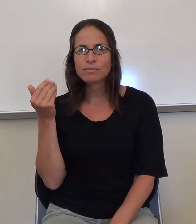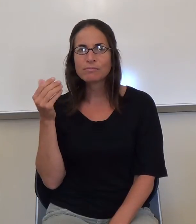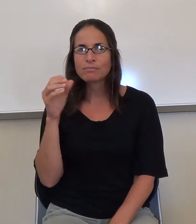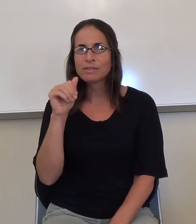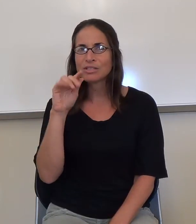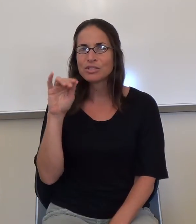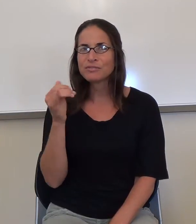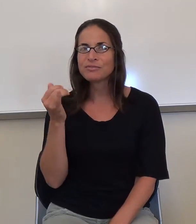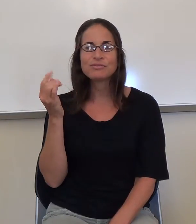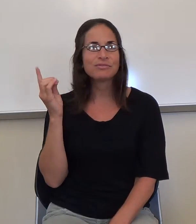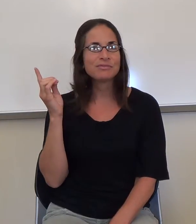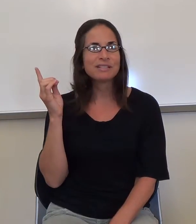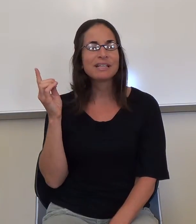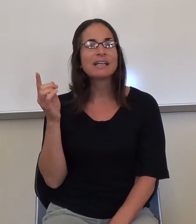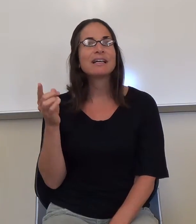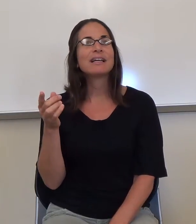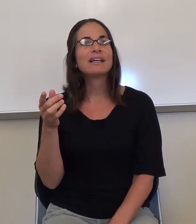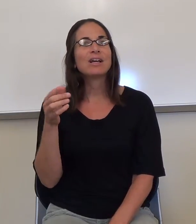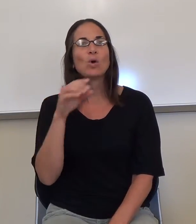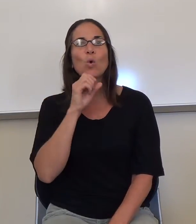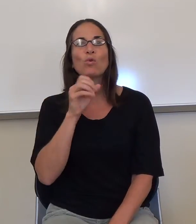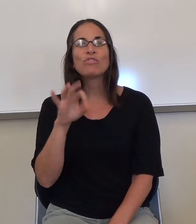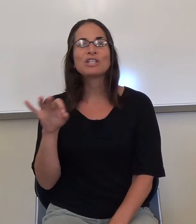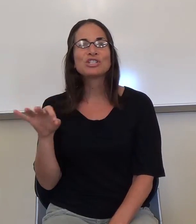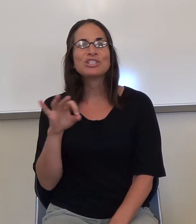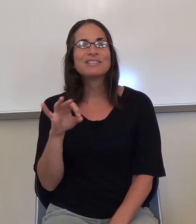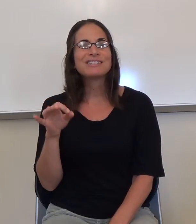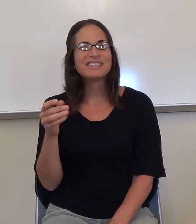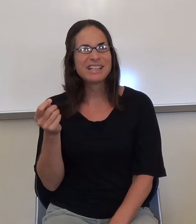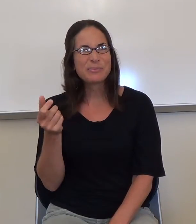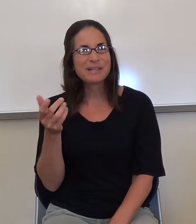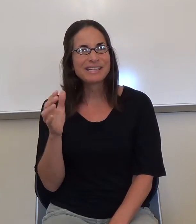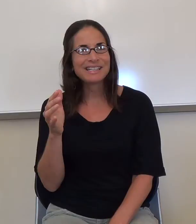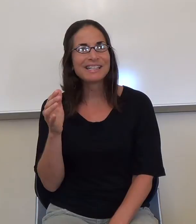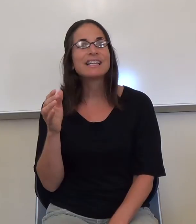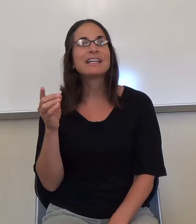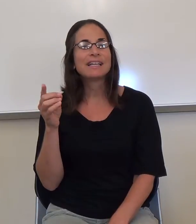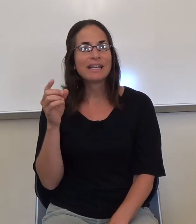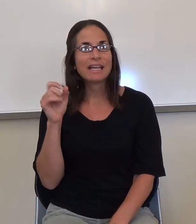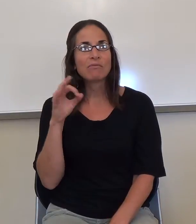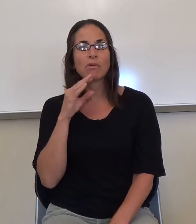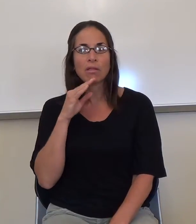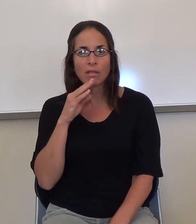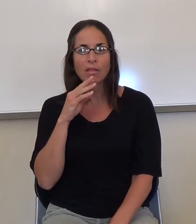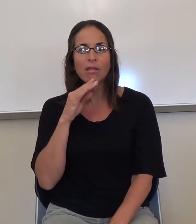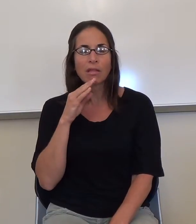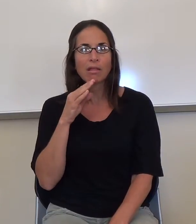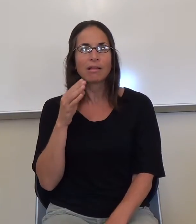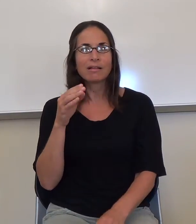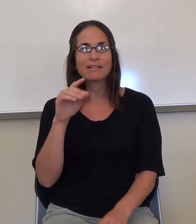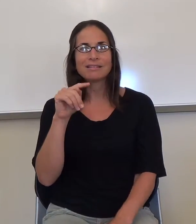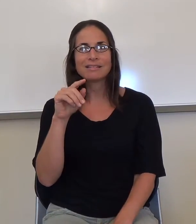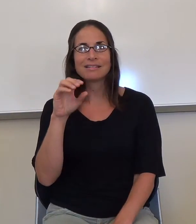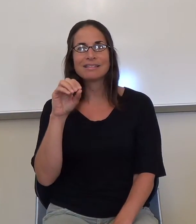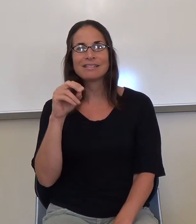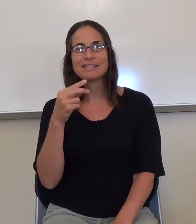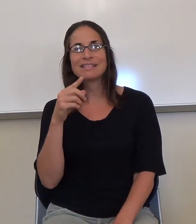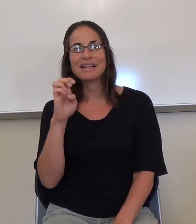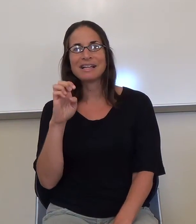That's kind of old fashioned. But what happens when you get tongue-tied? You go